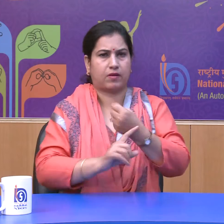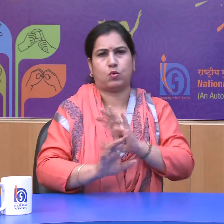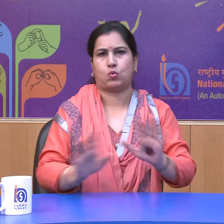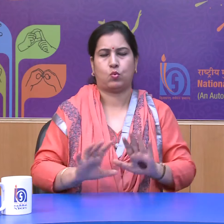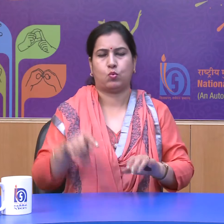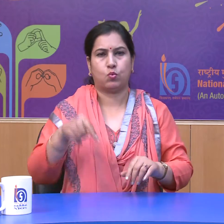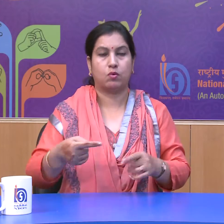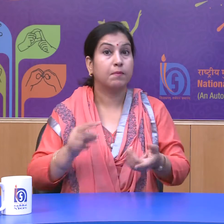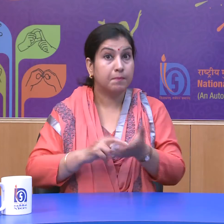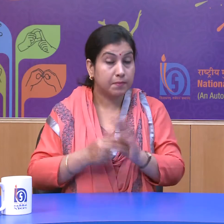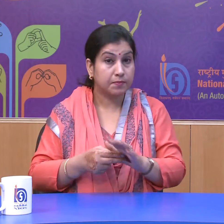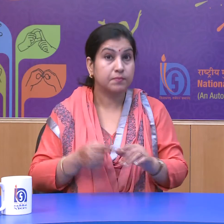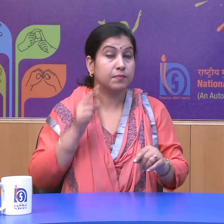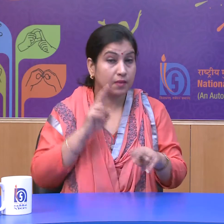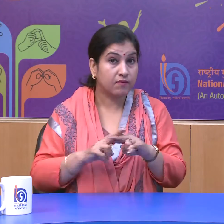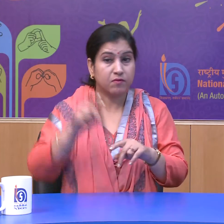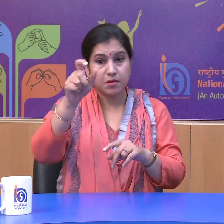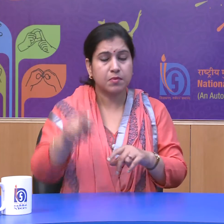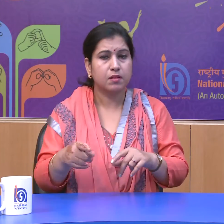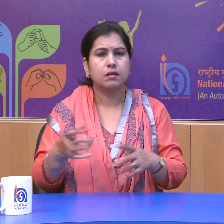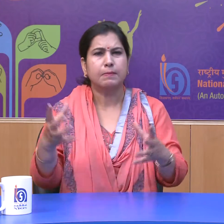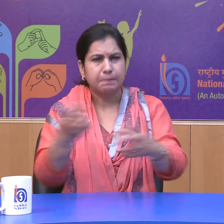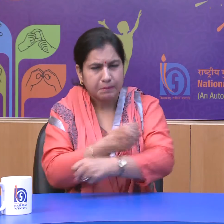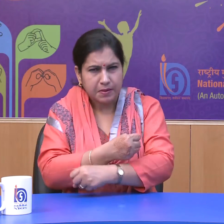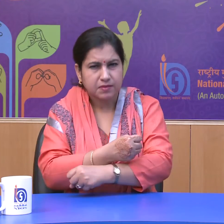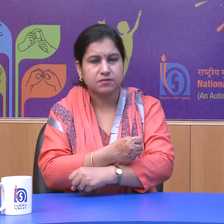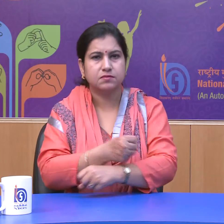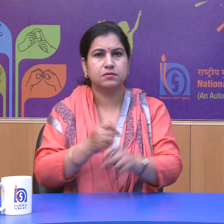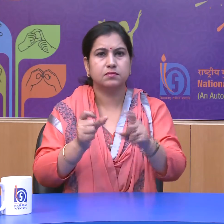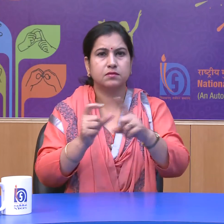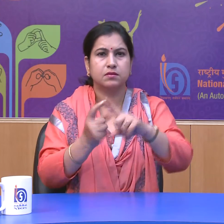the citizens do not fulfill the duties, they cannot be punished.